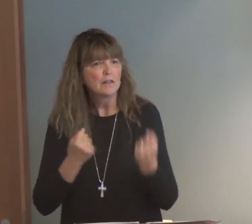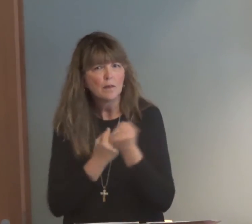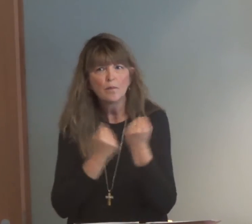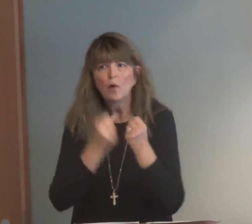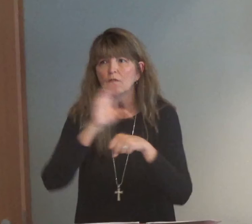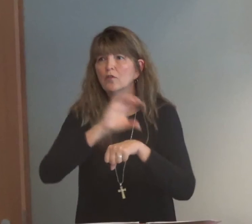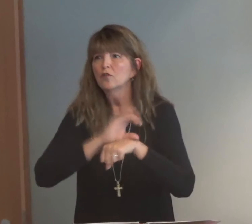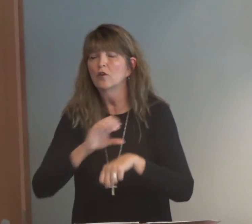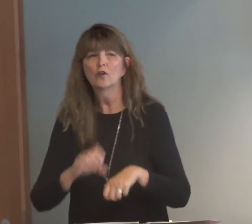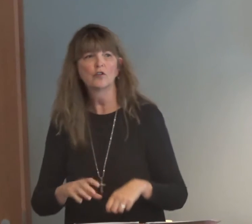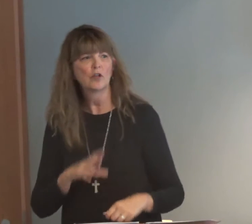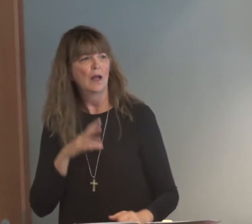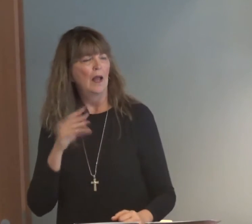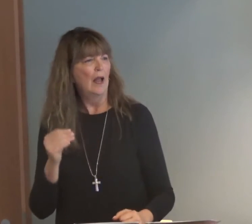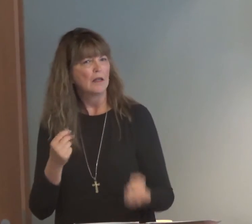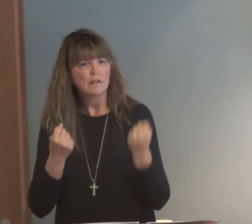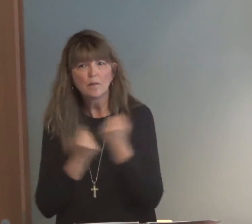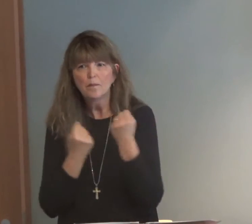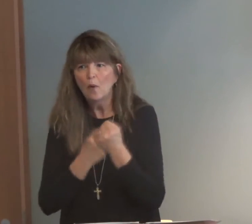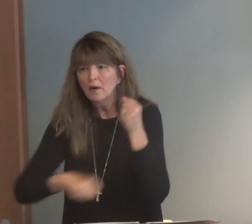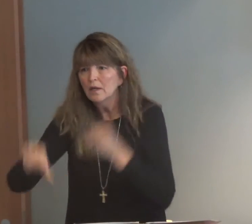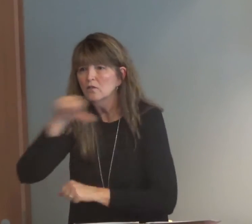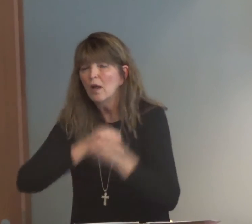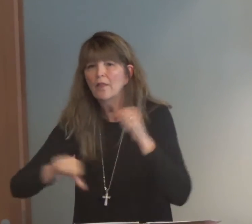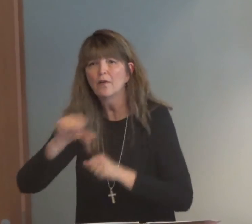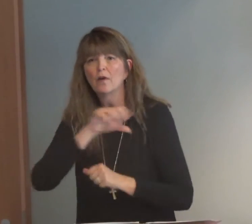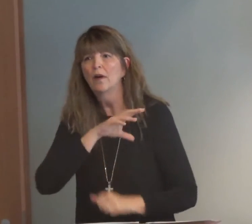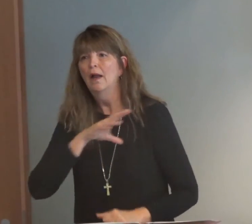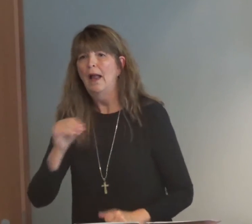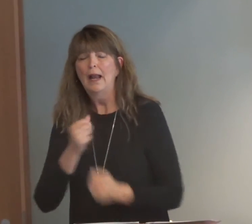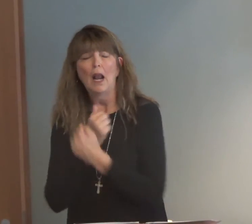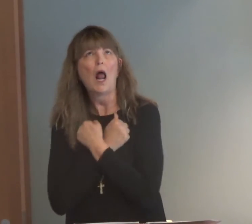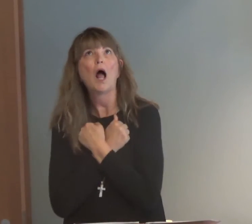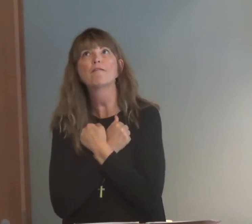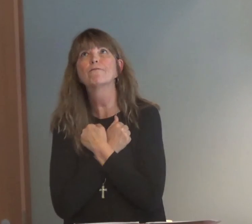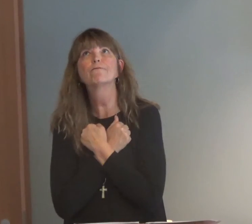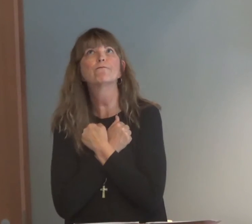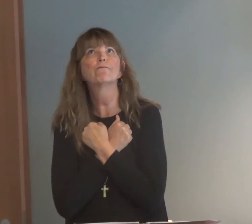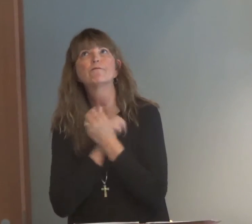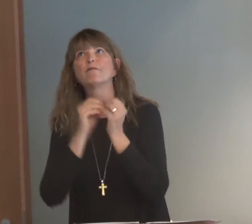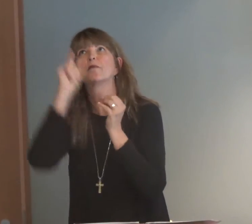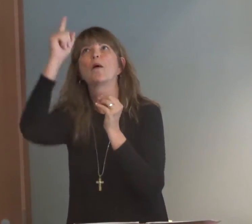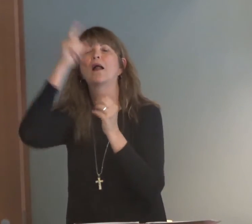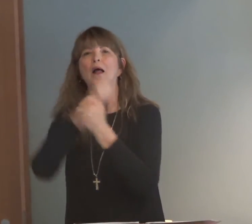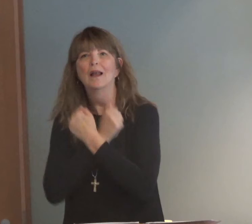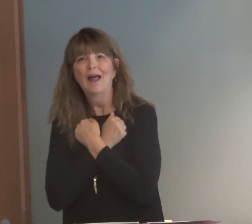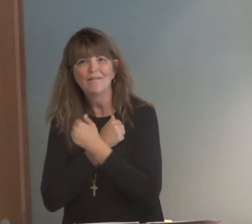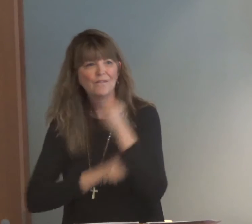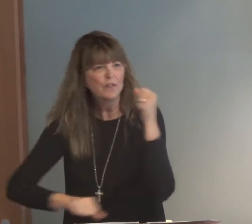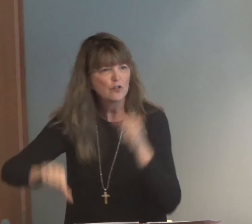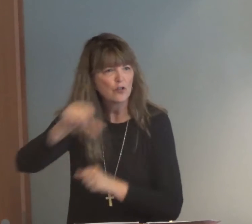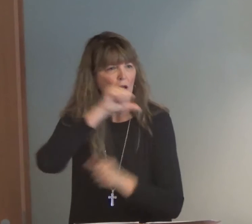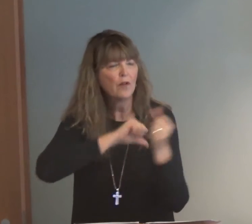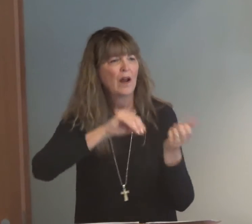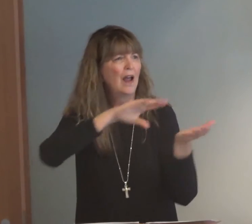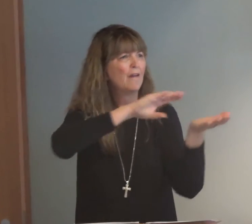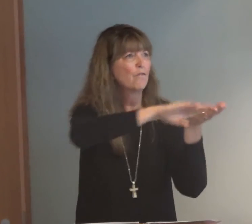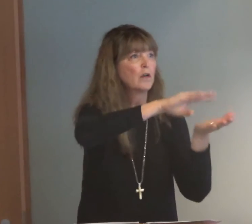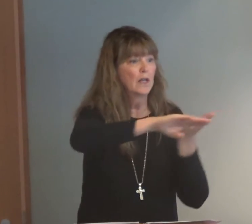sacrifice, you need to support the church, you need to support each other, you need to love God first, and